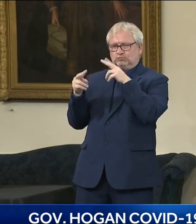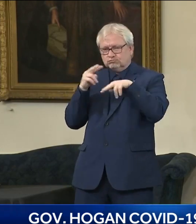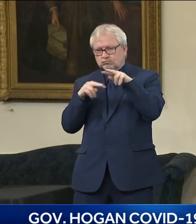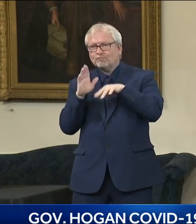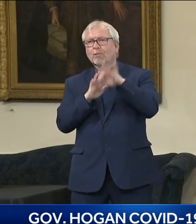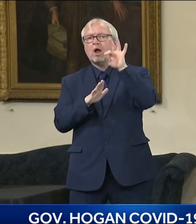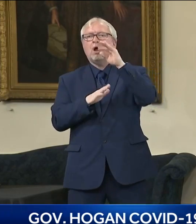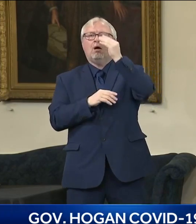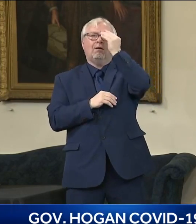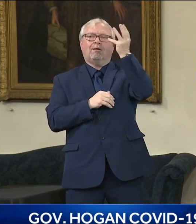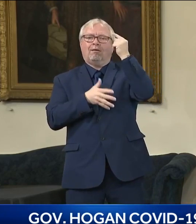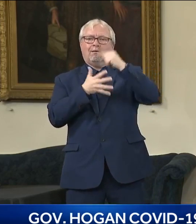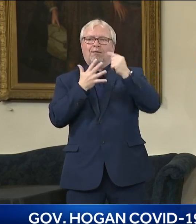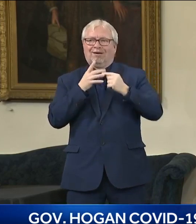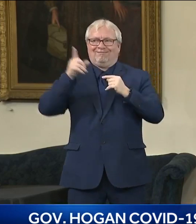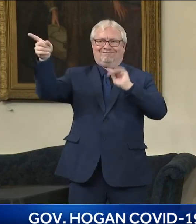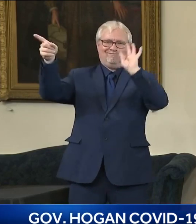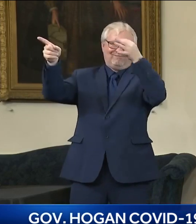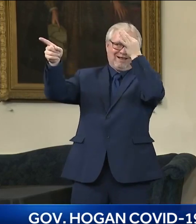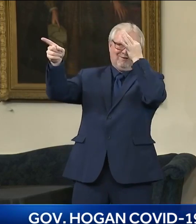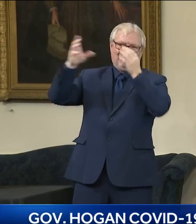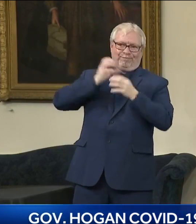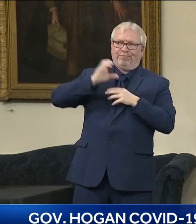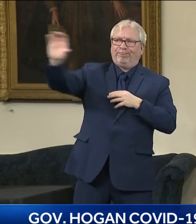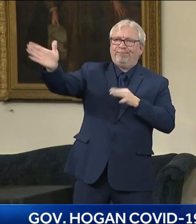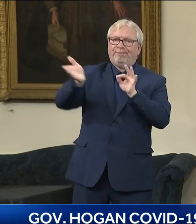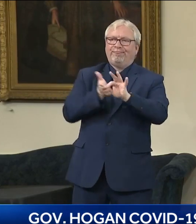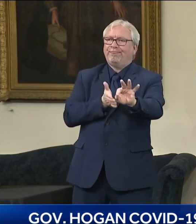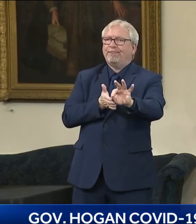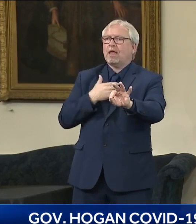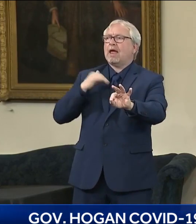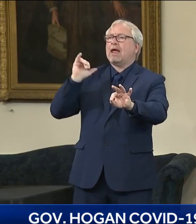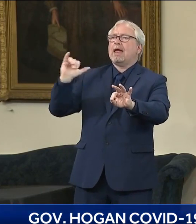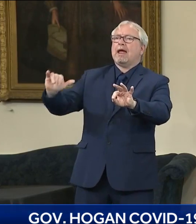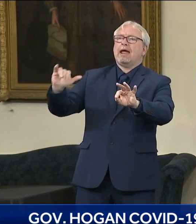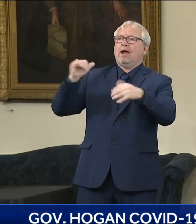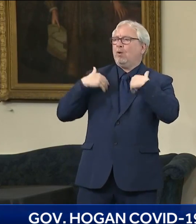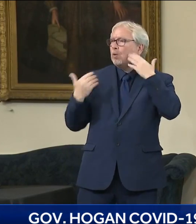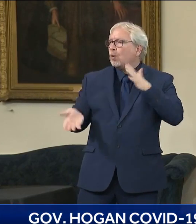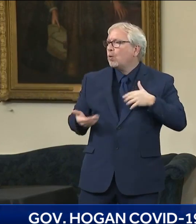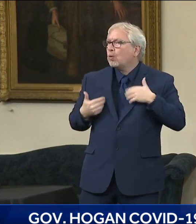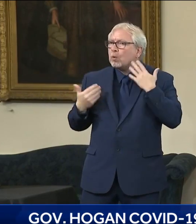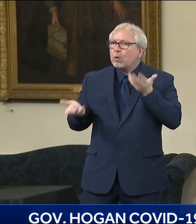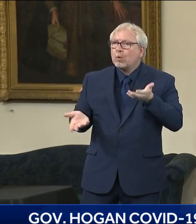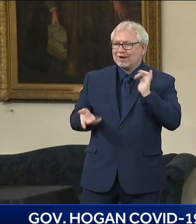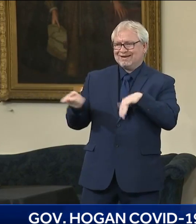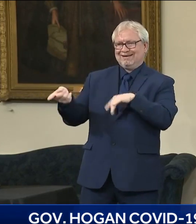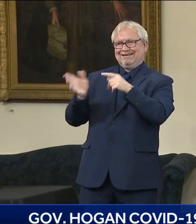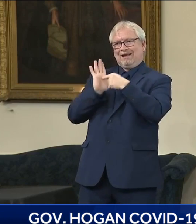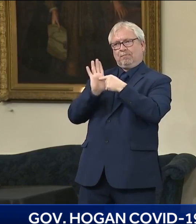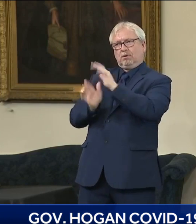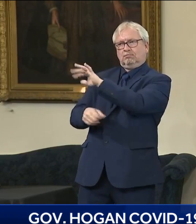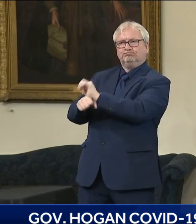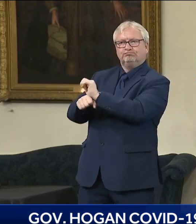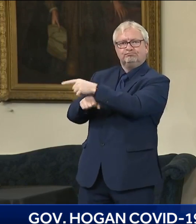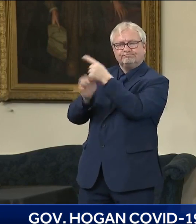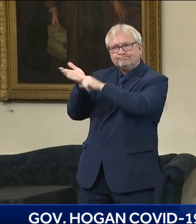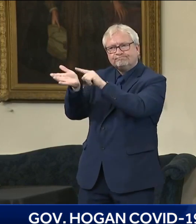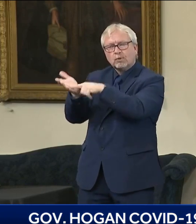services. Governor, obviously you have reached out to the consultants for help. And we continue to get